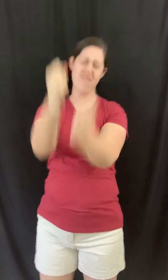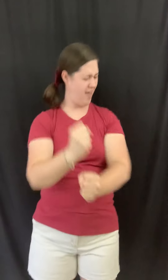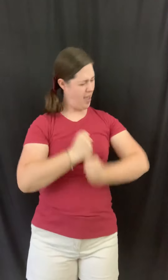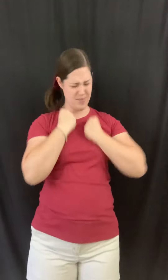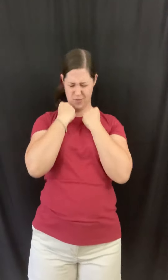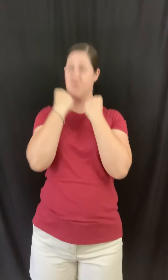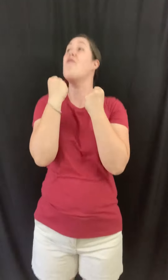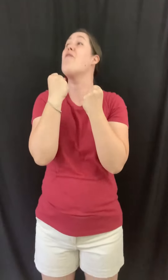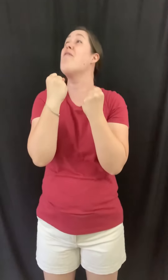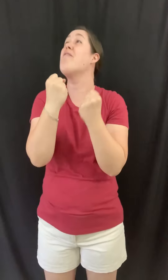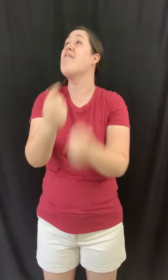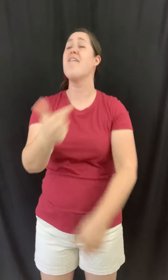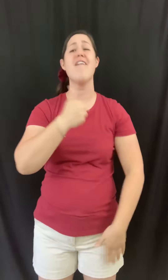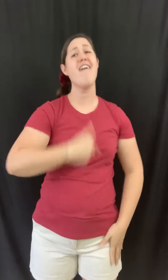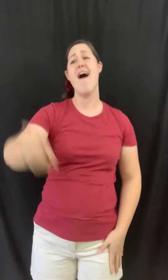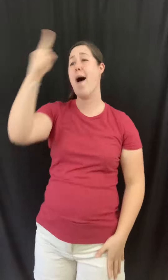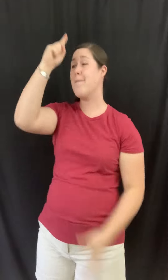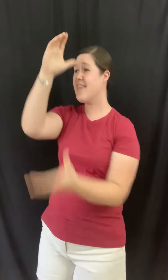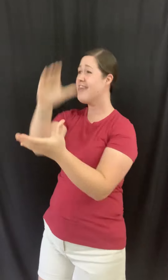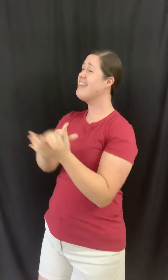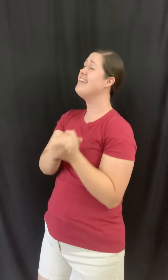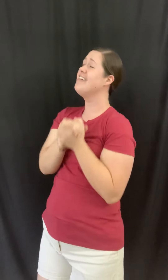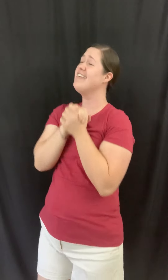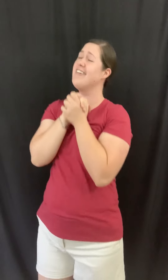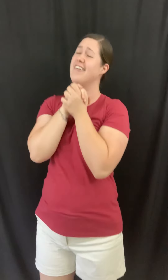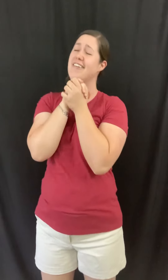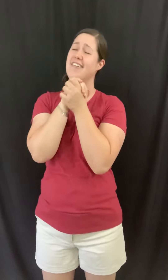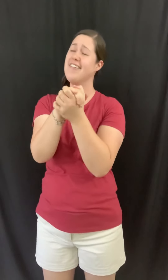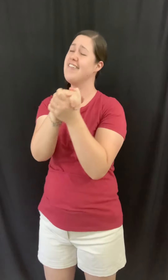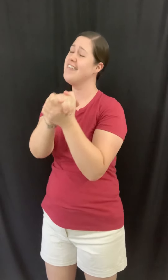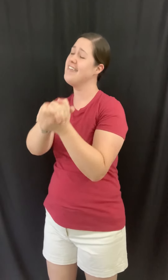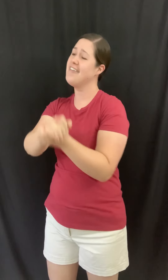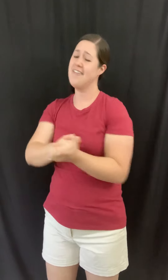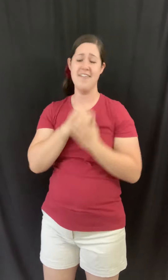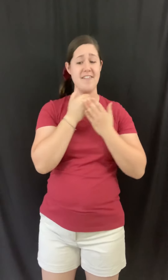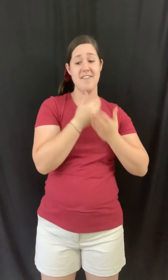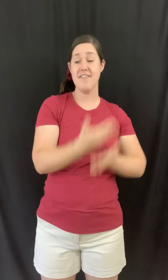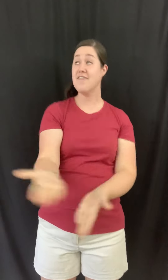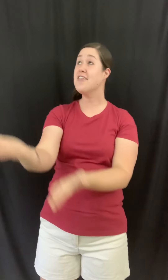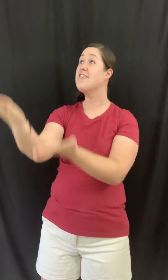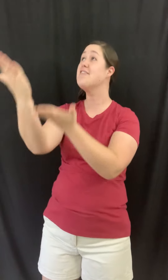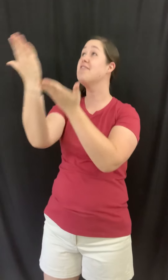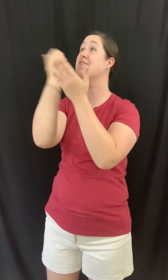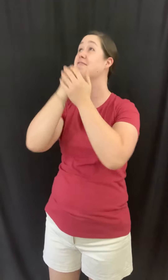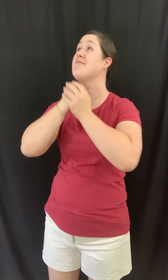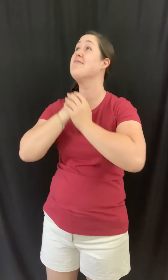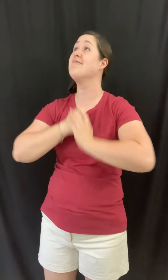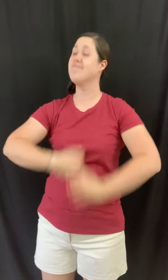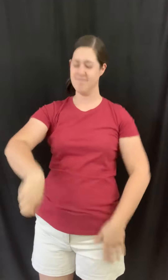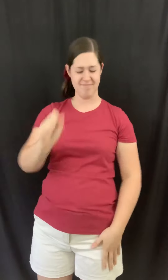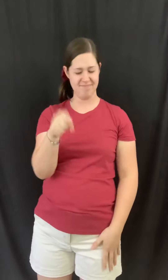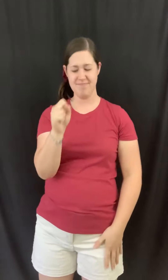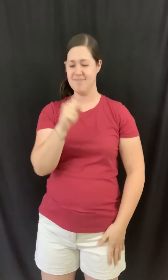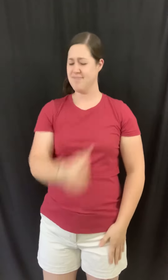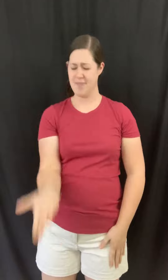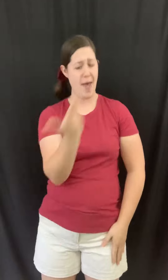famous for I believe in you I